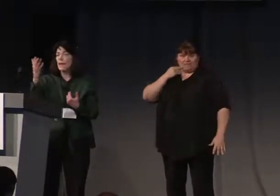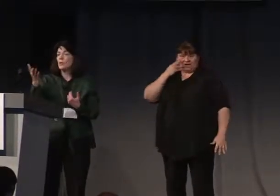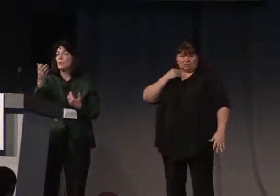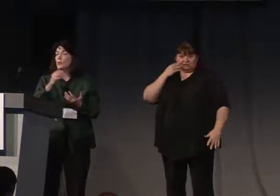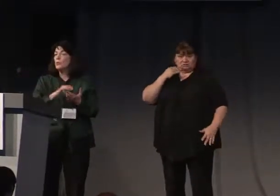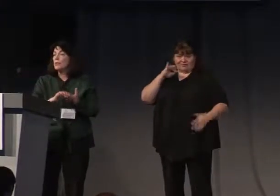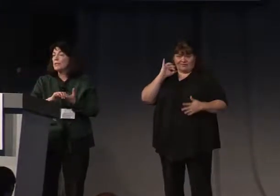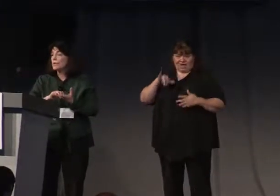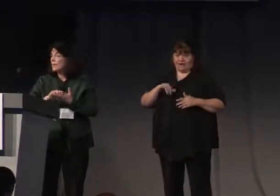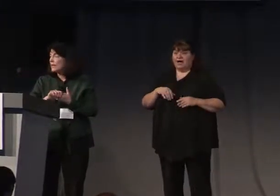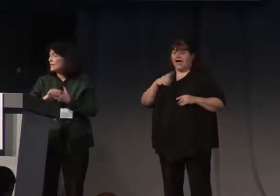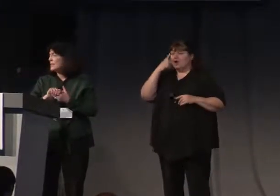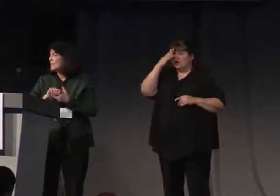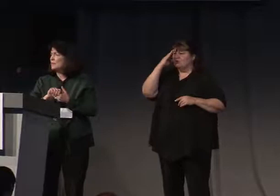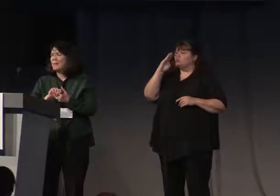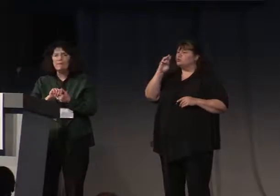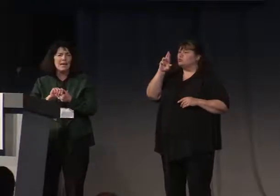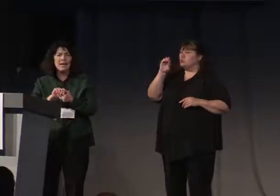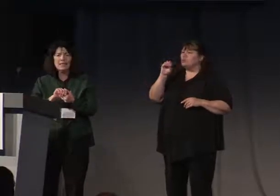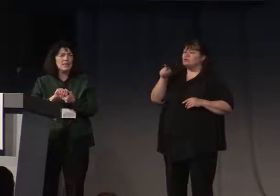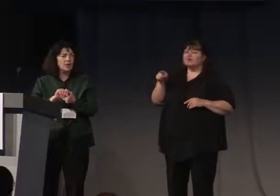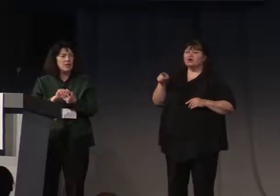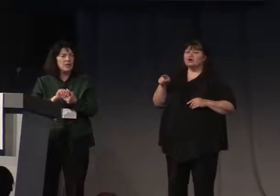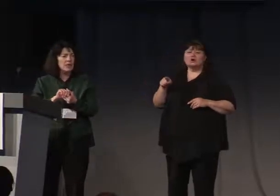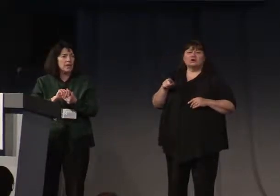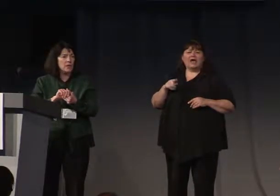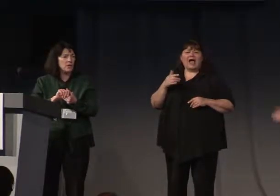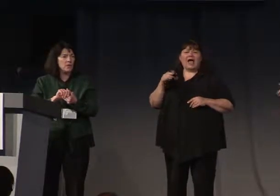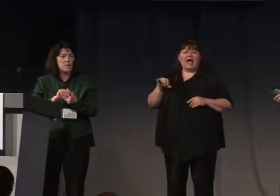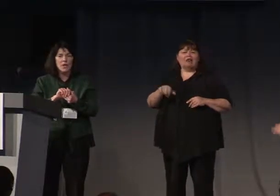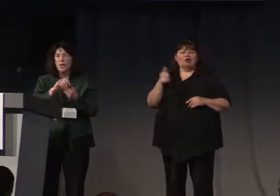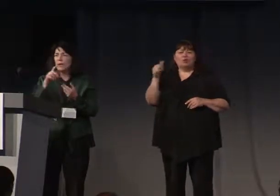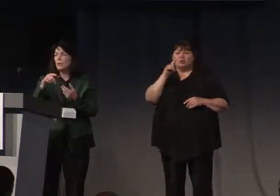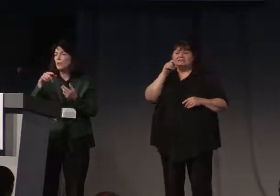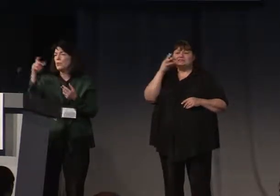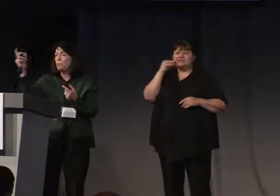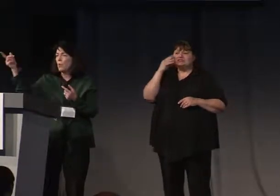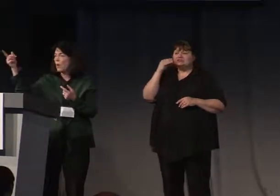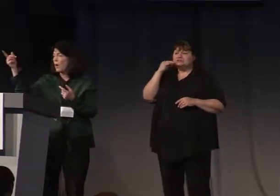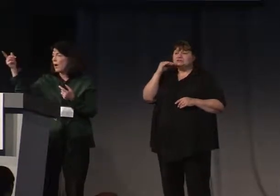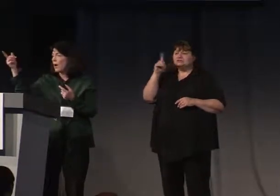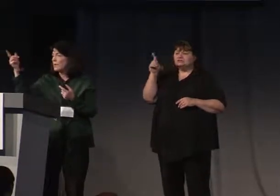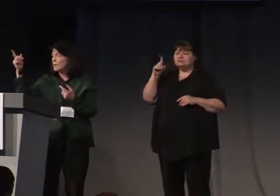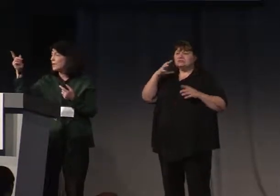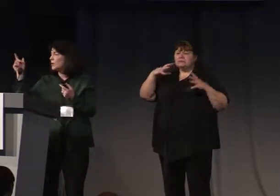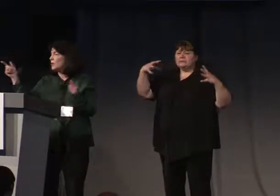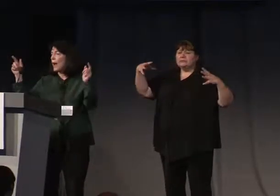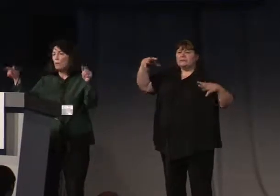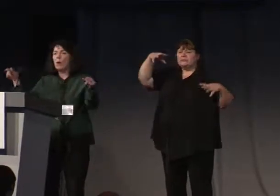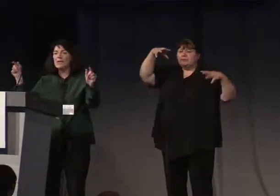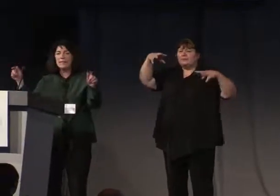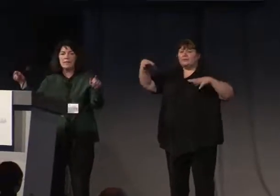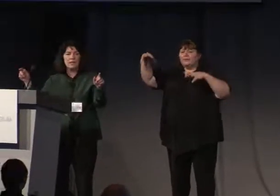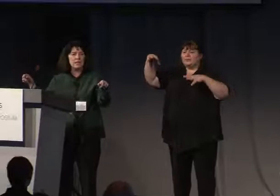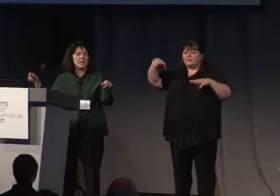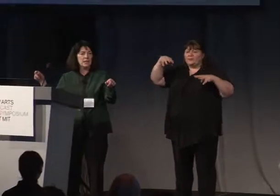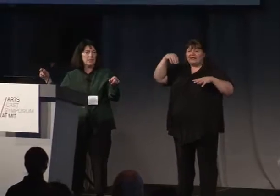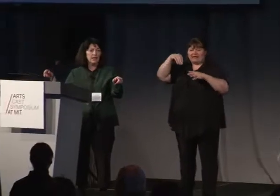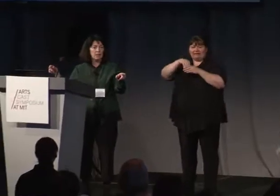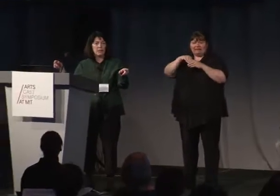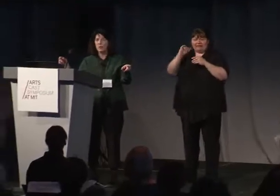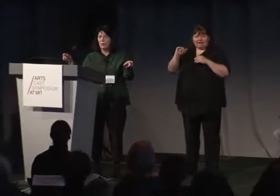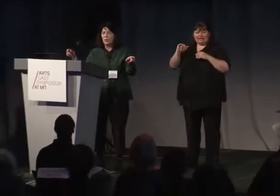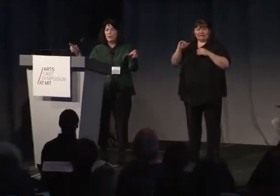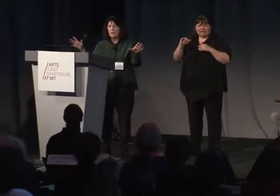space. I know Bruno is here. He was in the space. May I ask, is there anyone else in the room or outside who was in